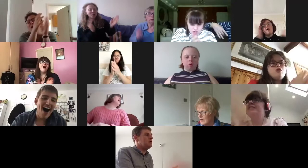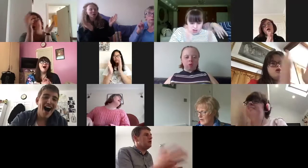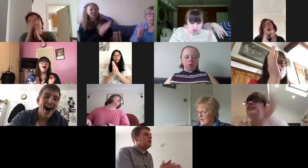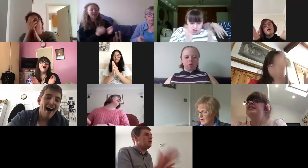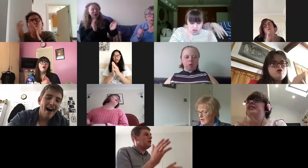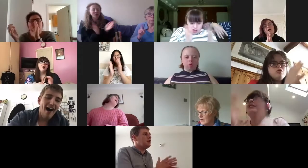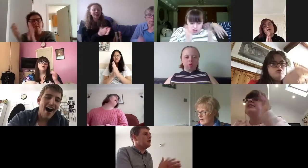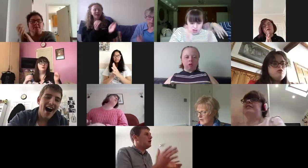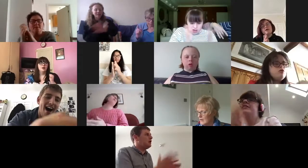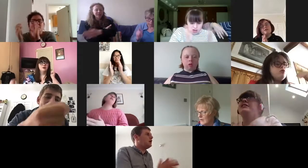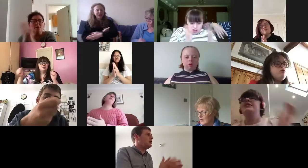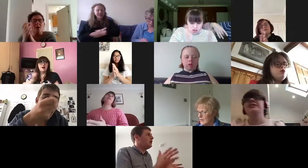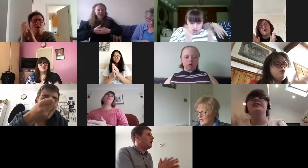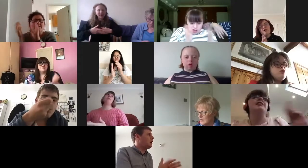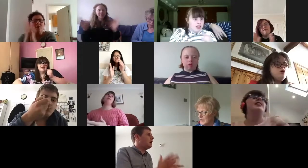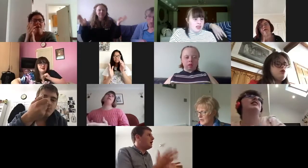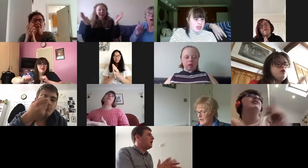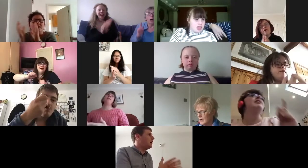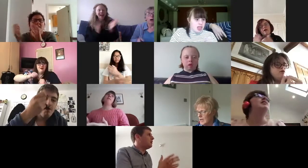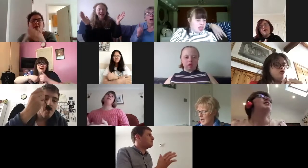the beat goes on forever, oh,